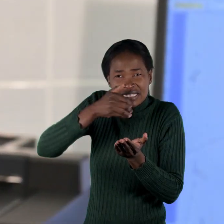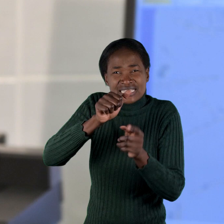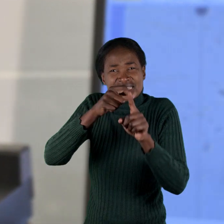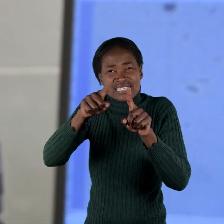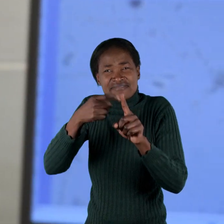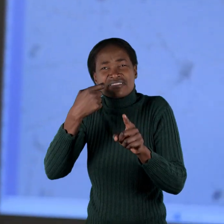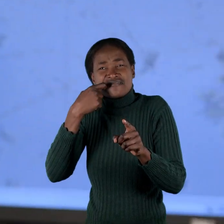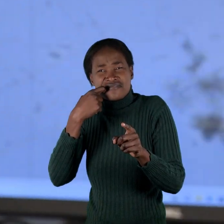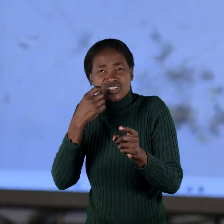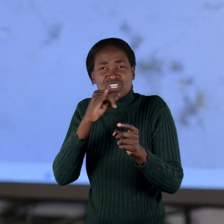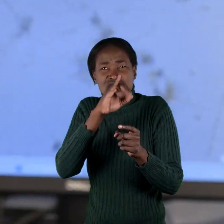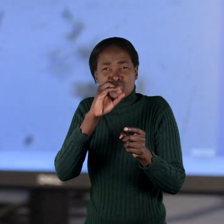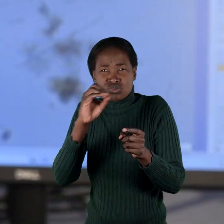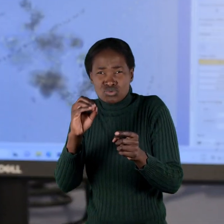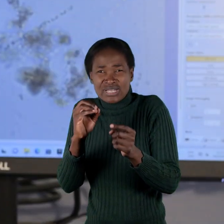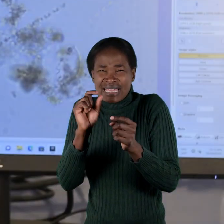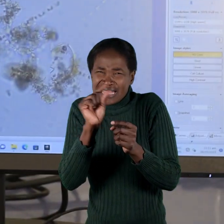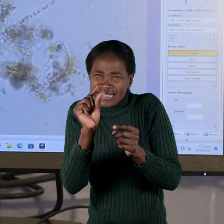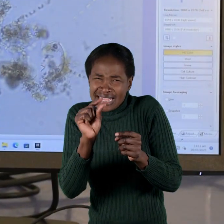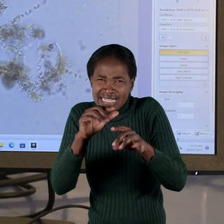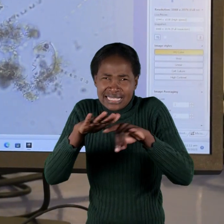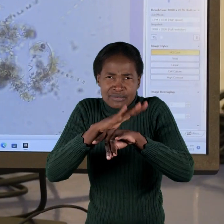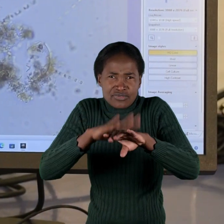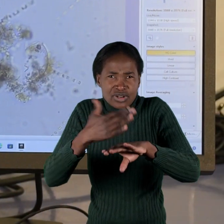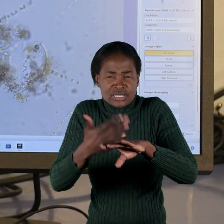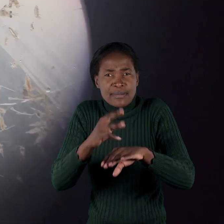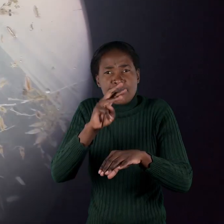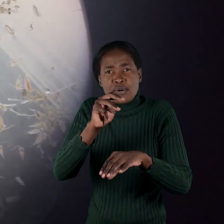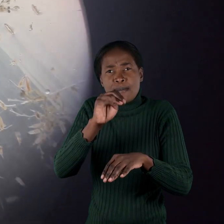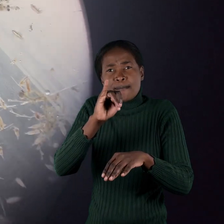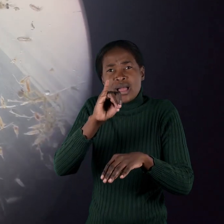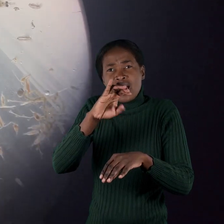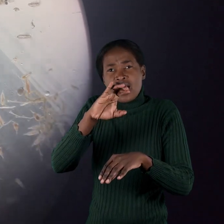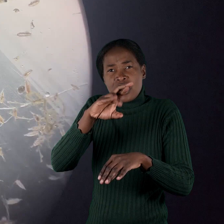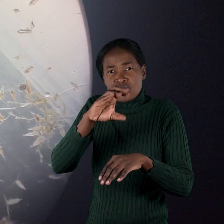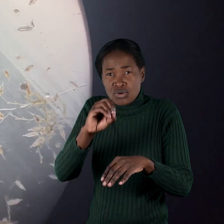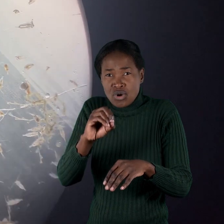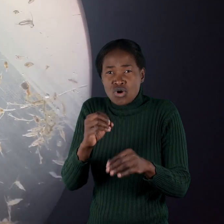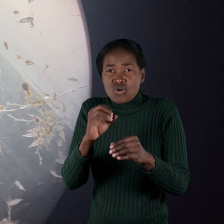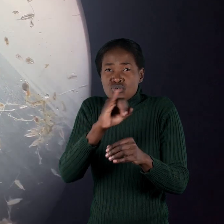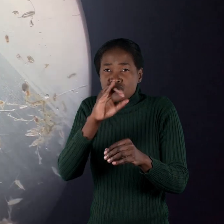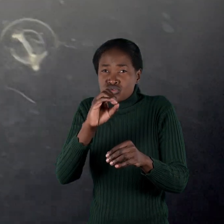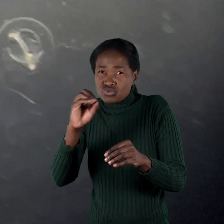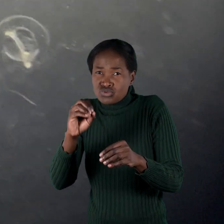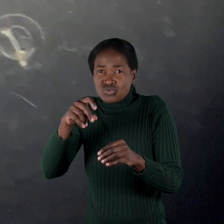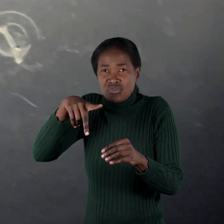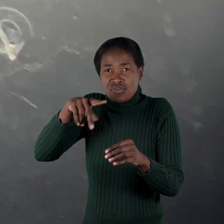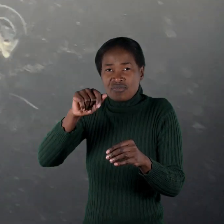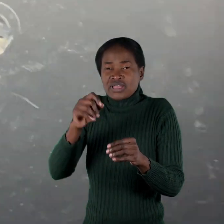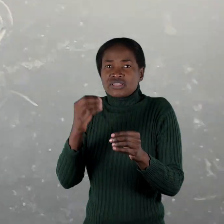zooplankton, tiny animal-like microorganisms. Zooplankton are consumed by fish larvae, baby fish,